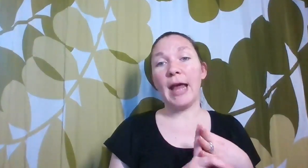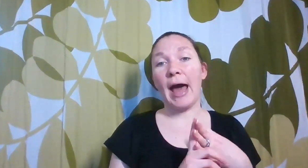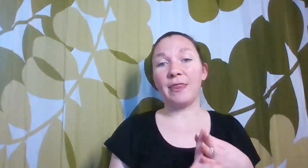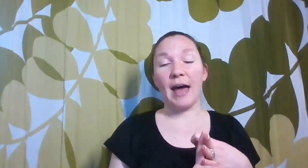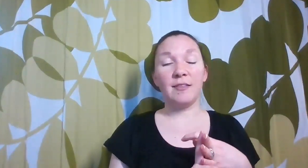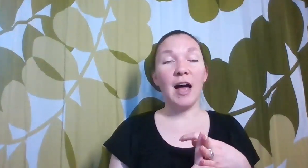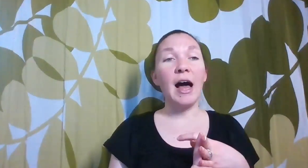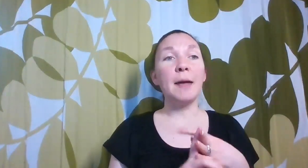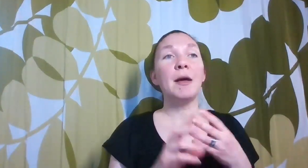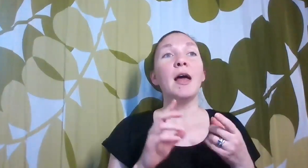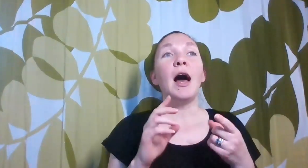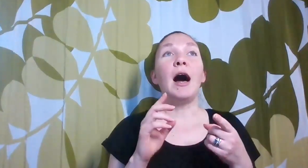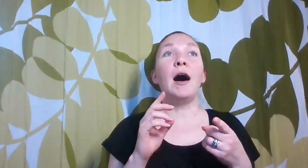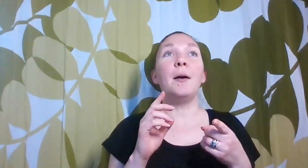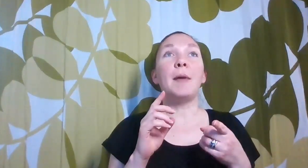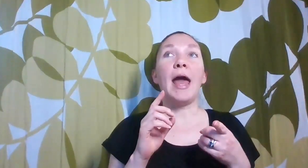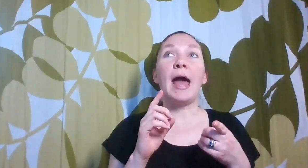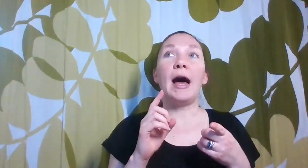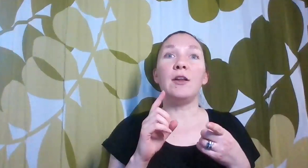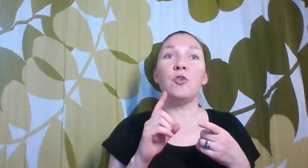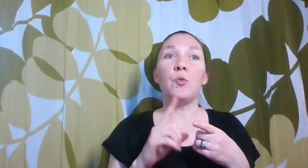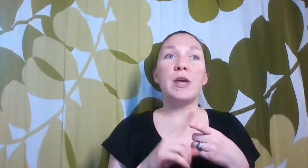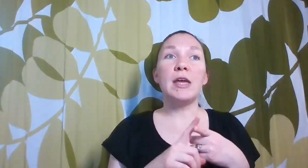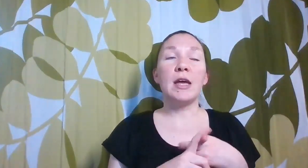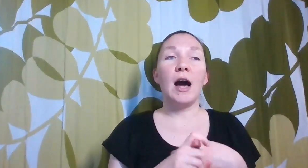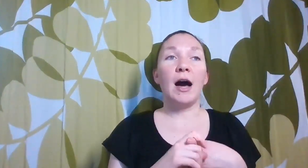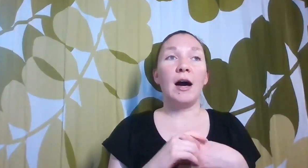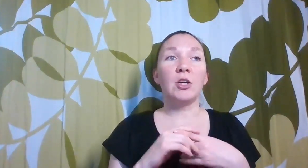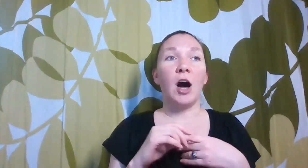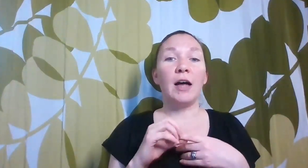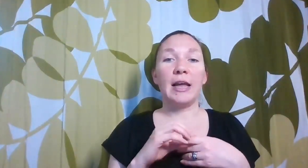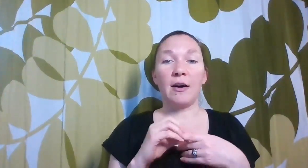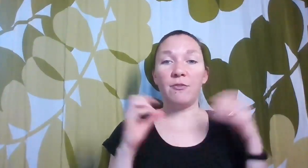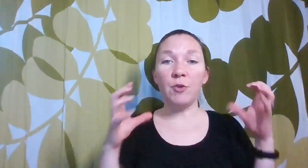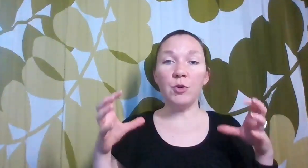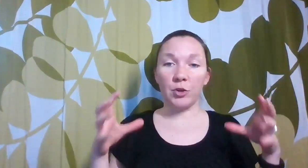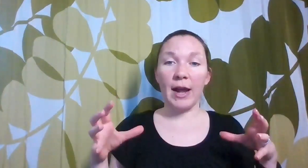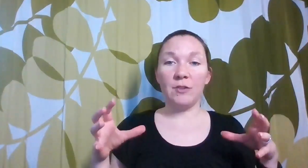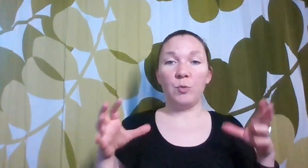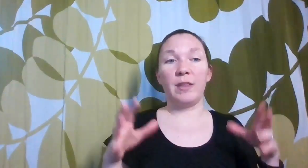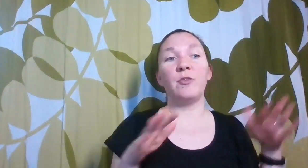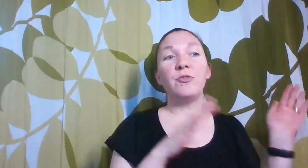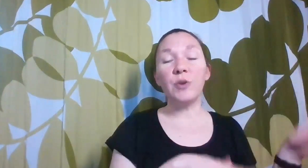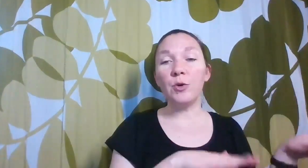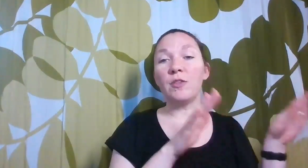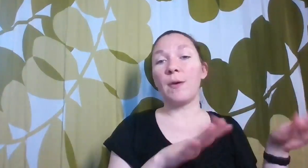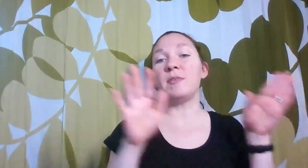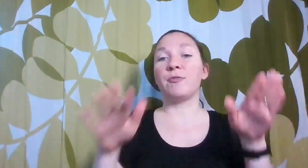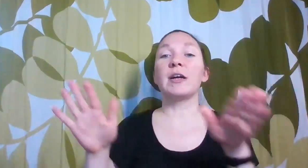at that time. And we got like a food crate with foods from different